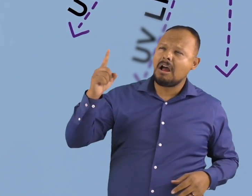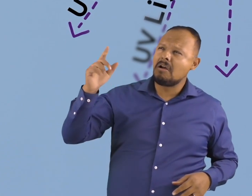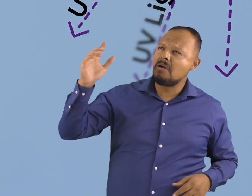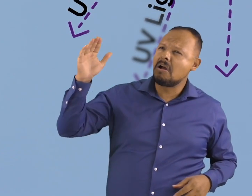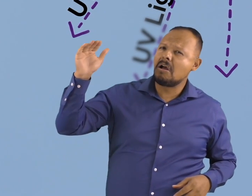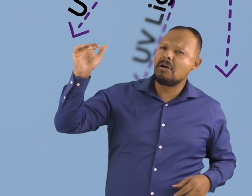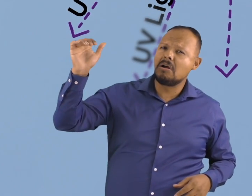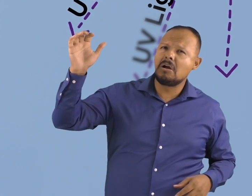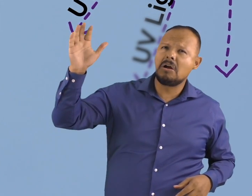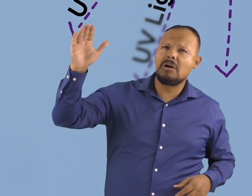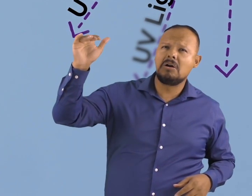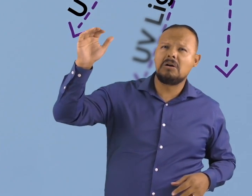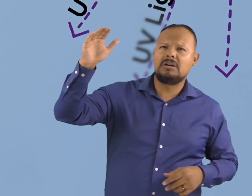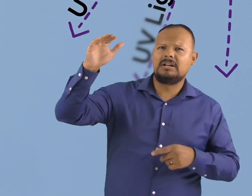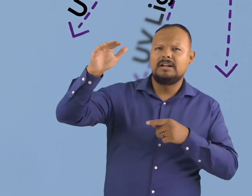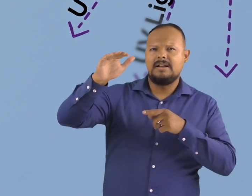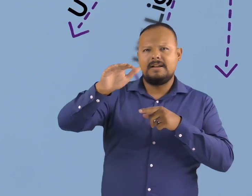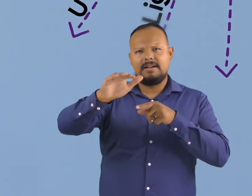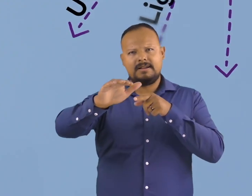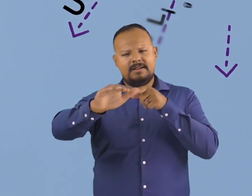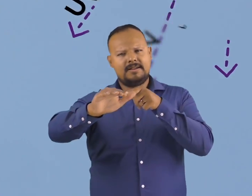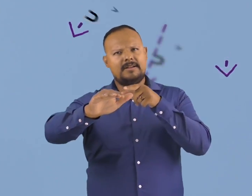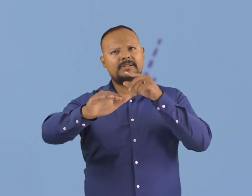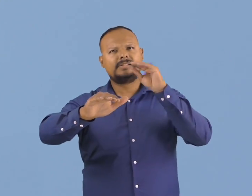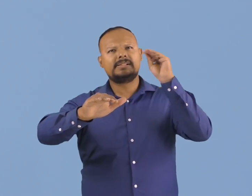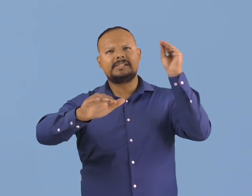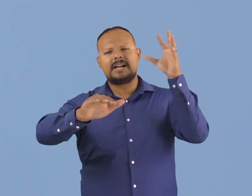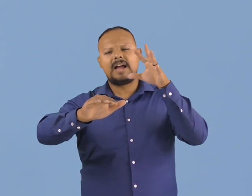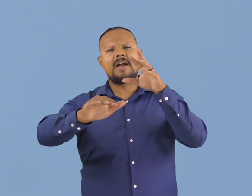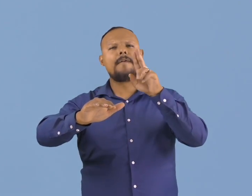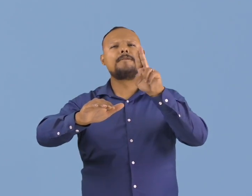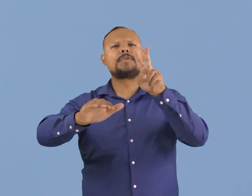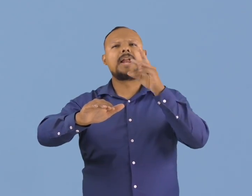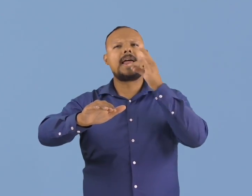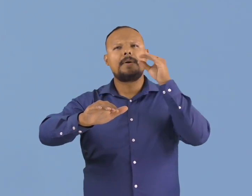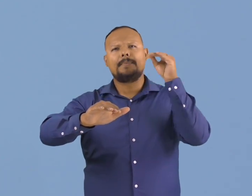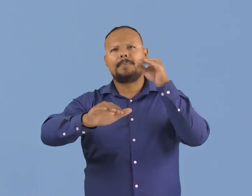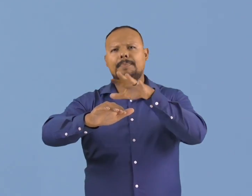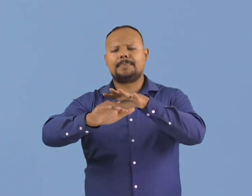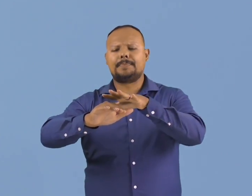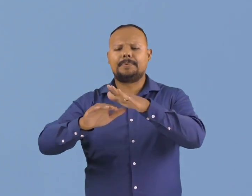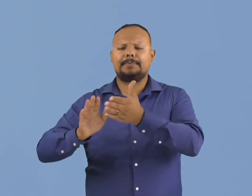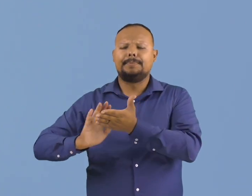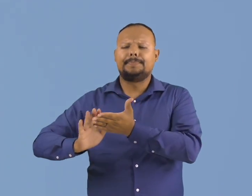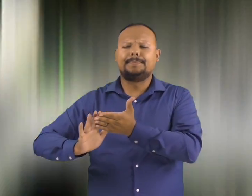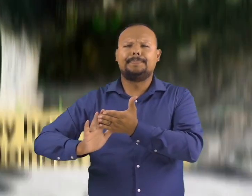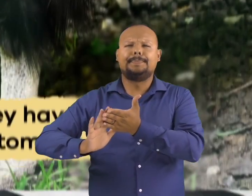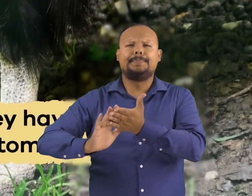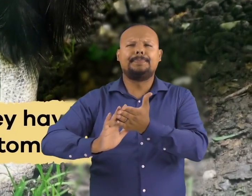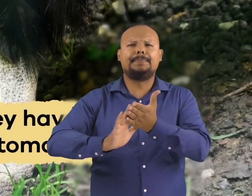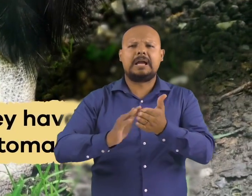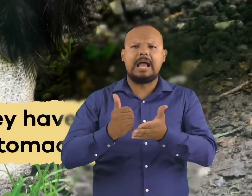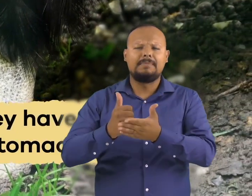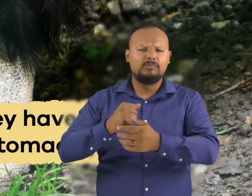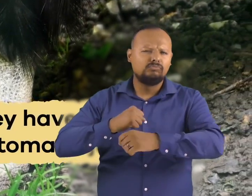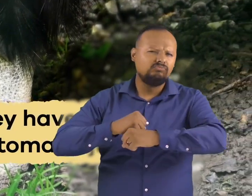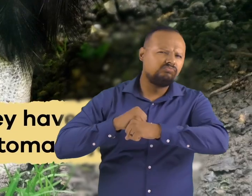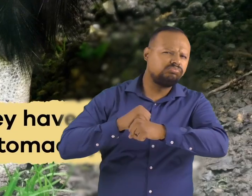disinfects it. This makes them resistant to disease and infection. And they have powerful stomach